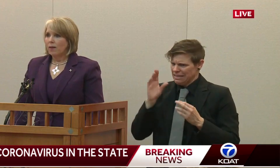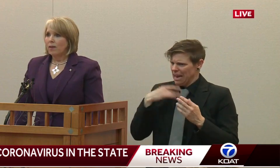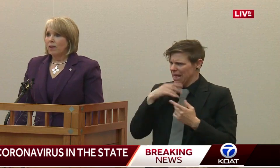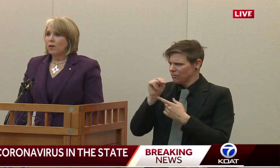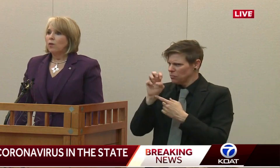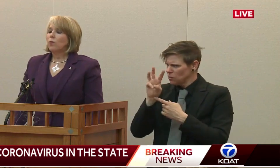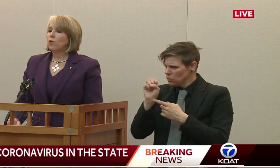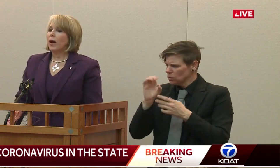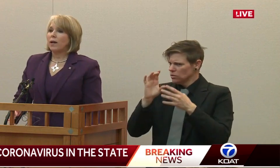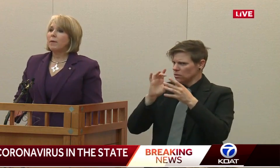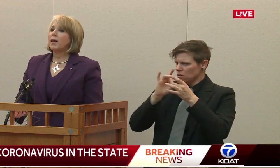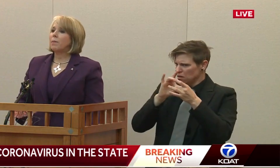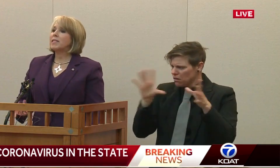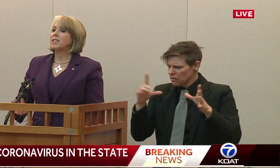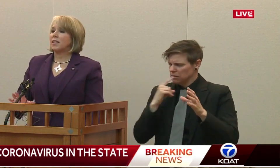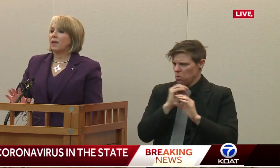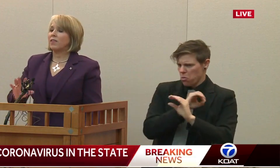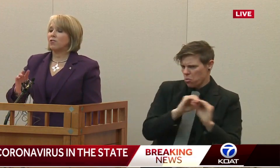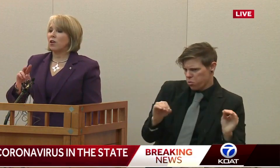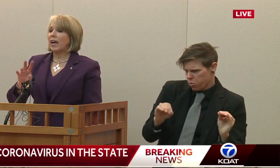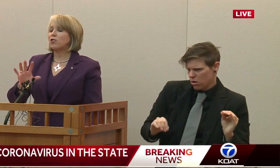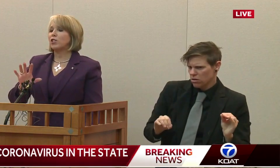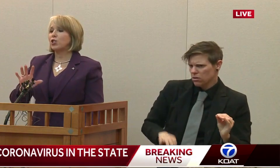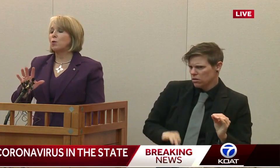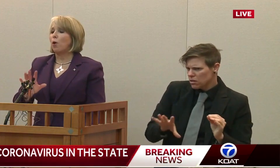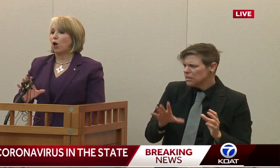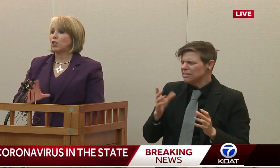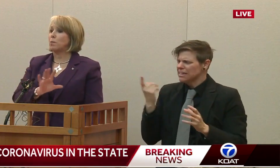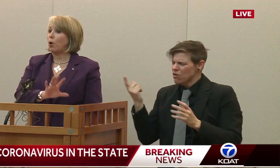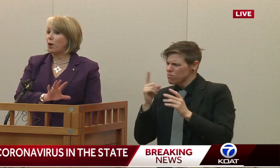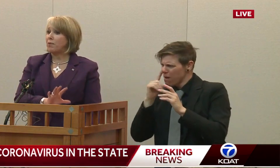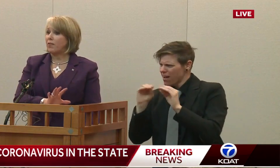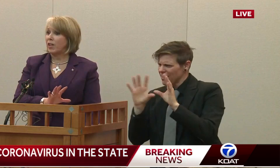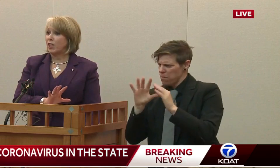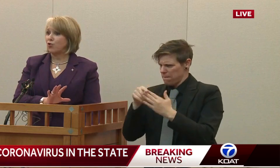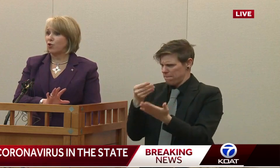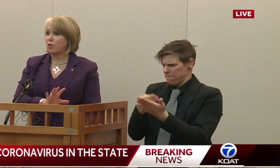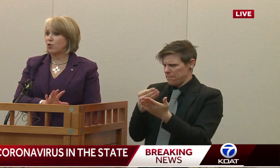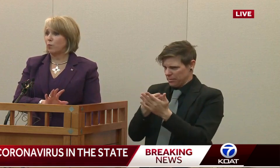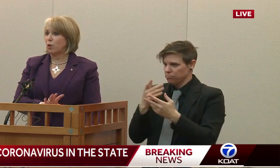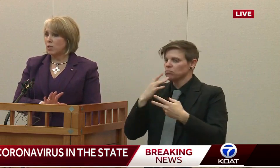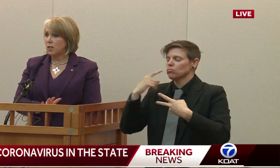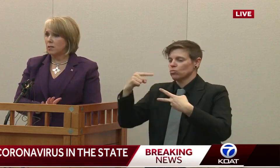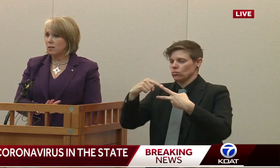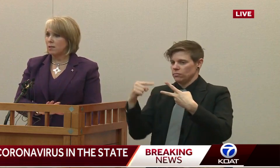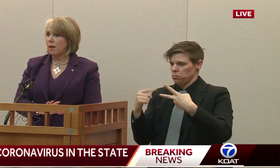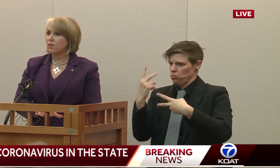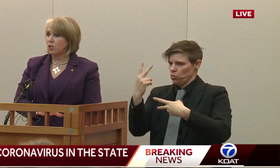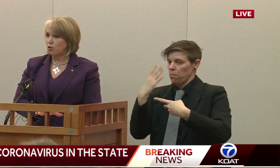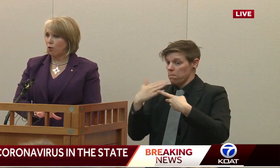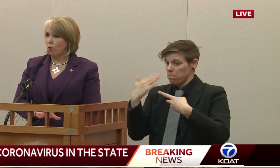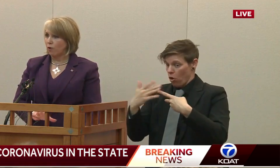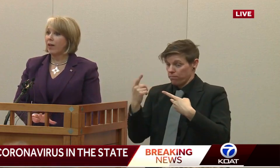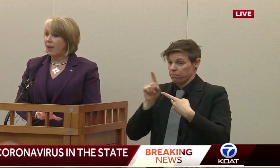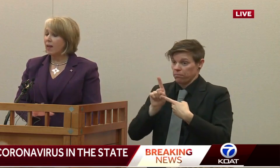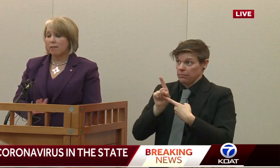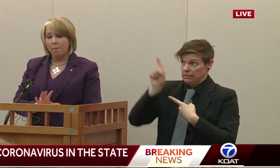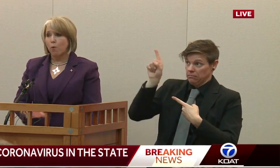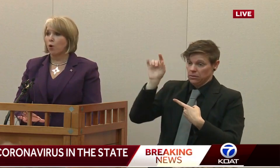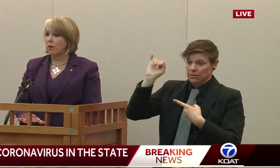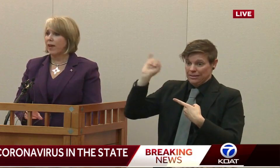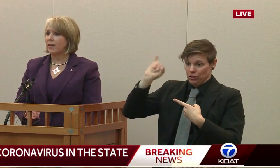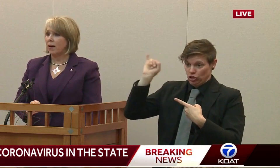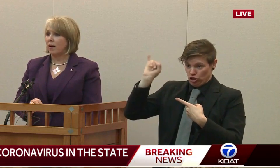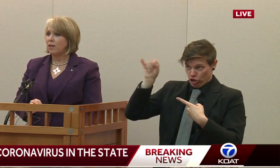a statement about that? Right. I mean, because there's actually two parts. The part that the insurance superintendent has control over, and